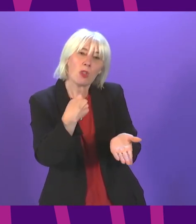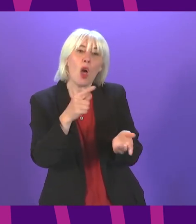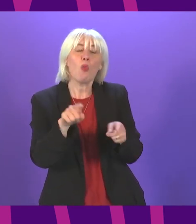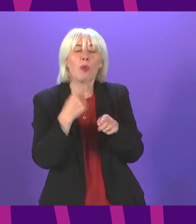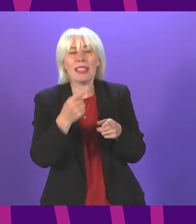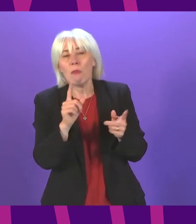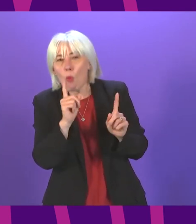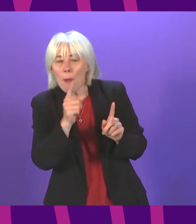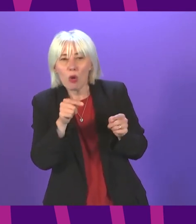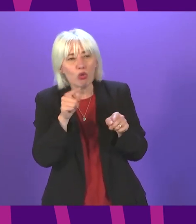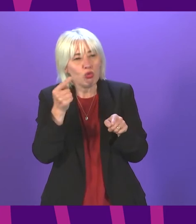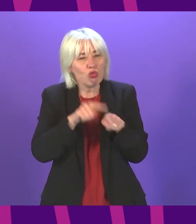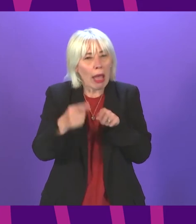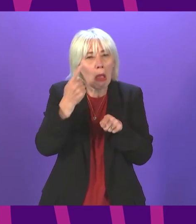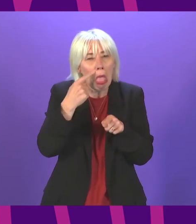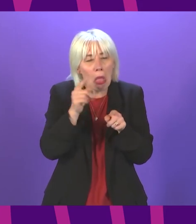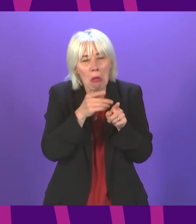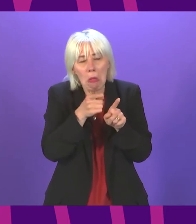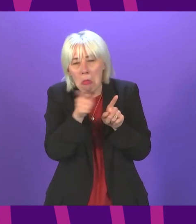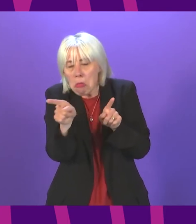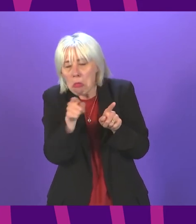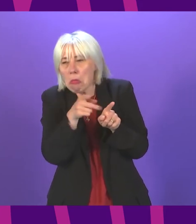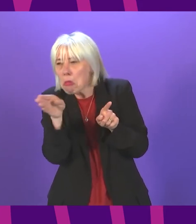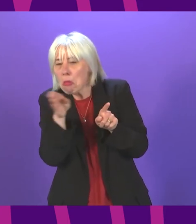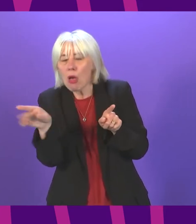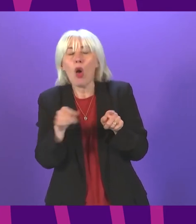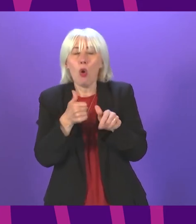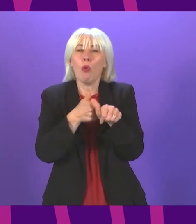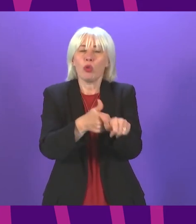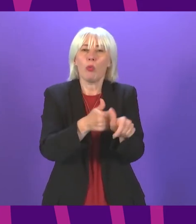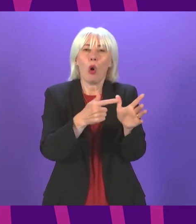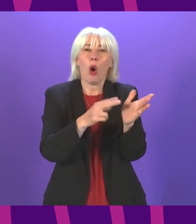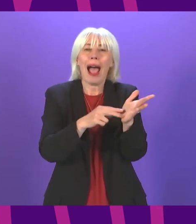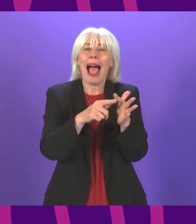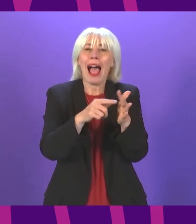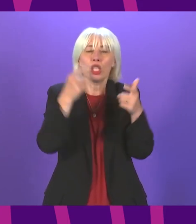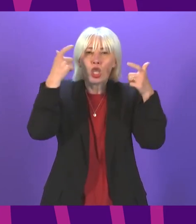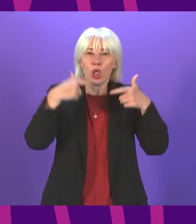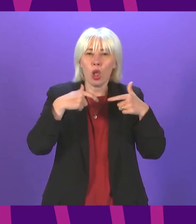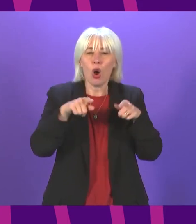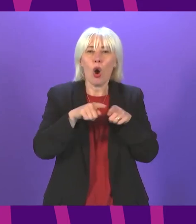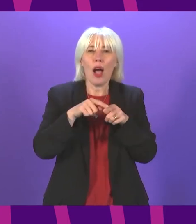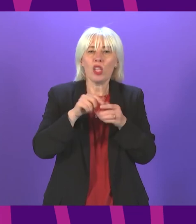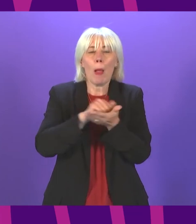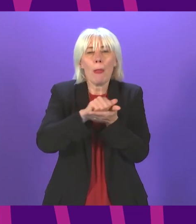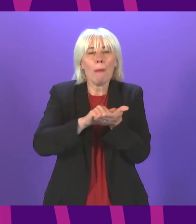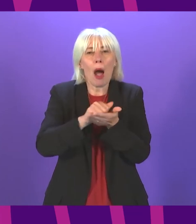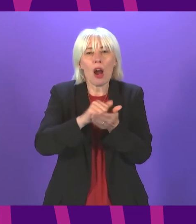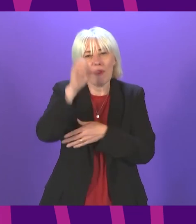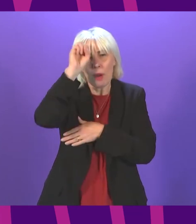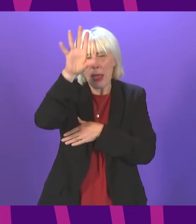alternative routes that they need to take so for example we will support Anne's law we will support the pardon for minors it is long